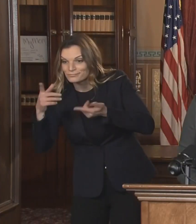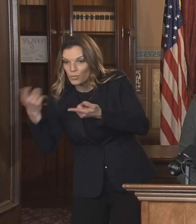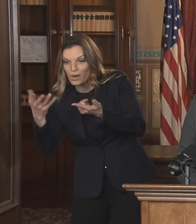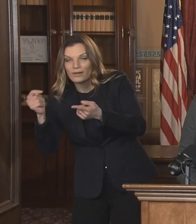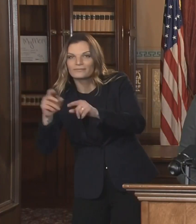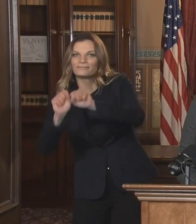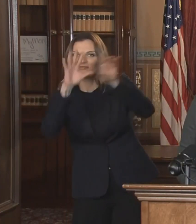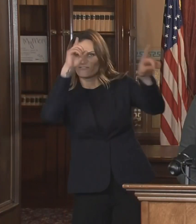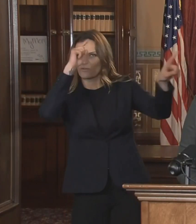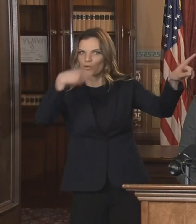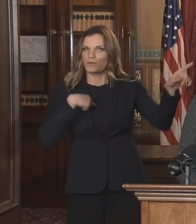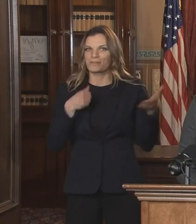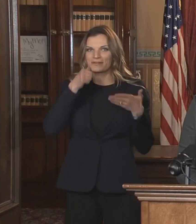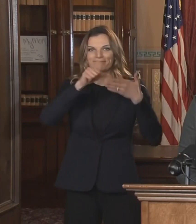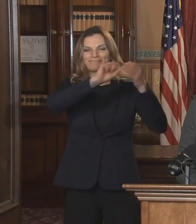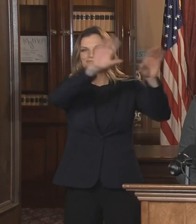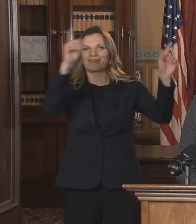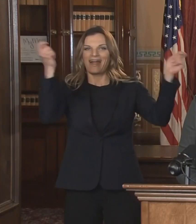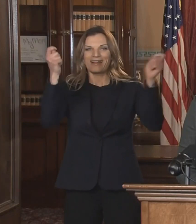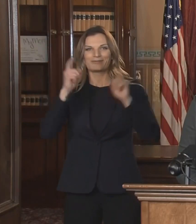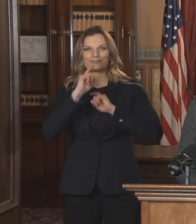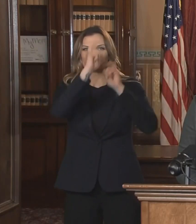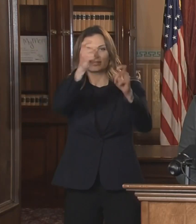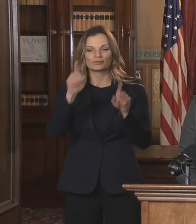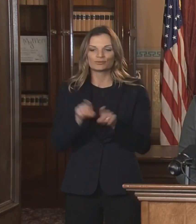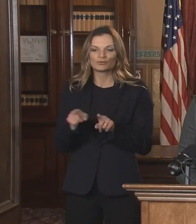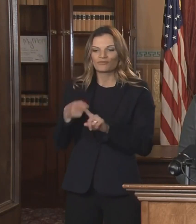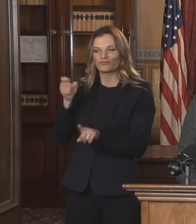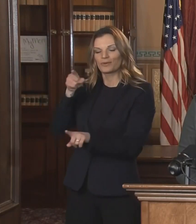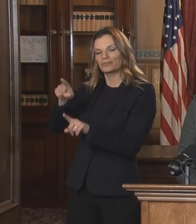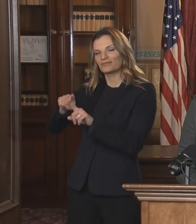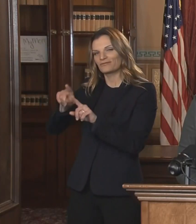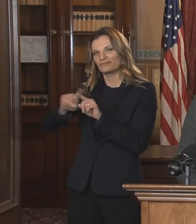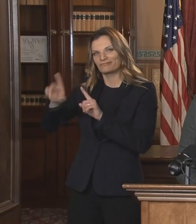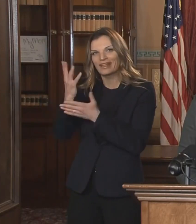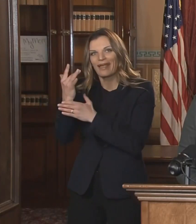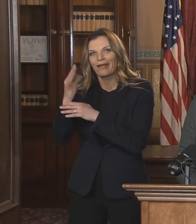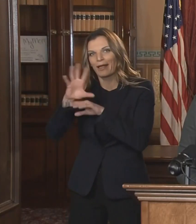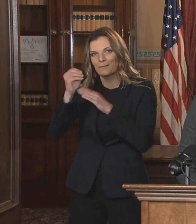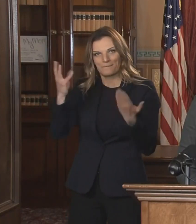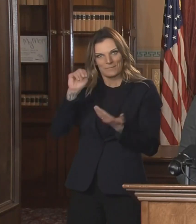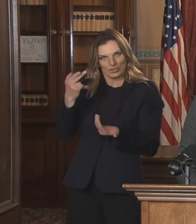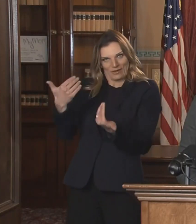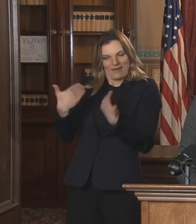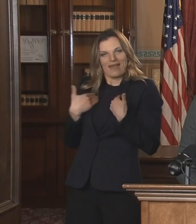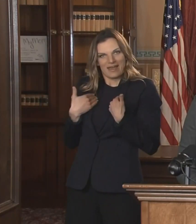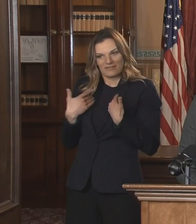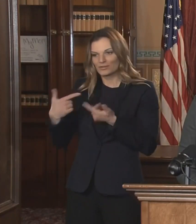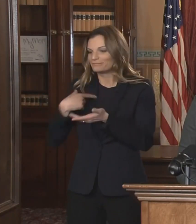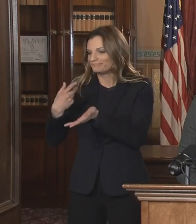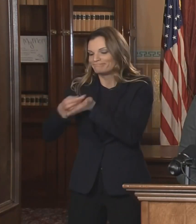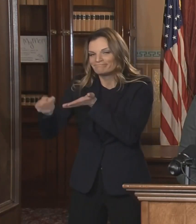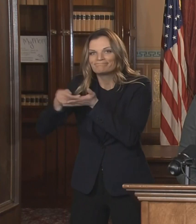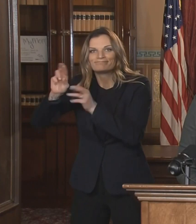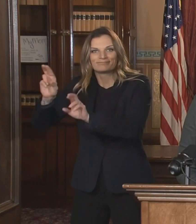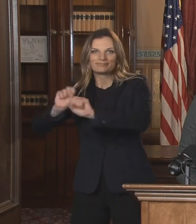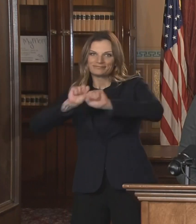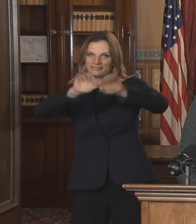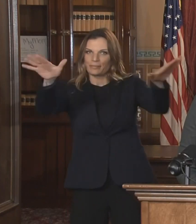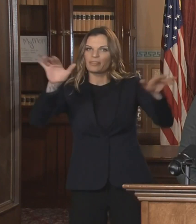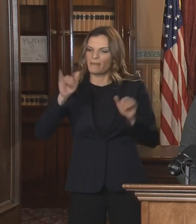candles from Kalamazoo Candle Company that I'll be giving to people. I went shopping at October Moon in Old Town,